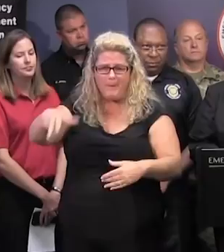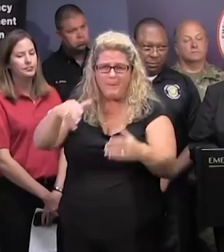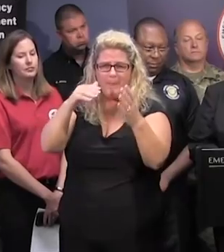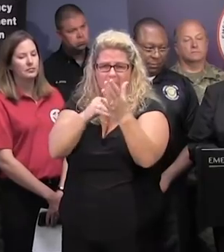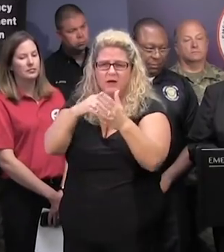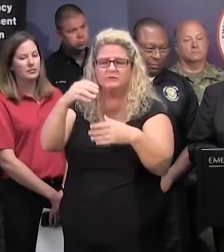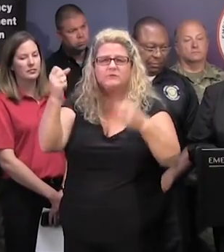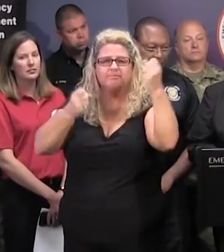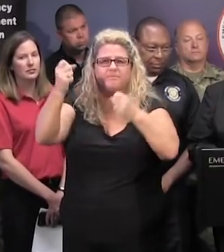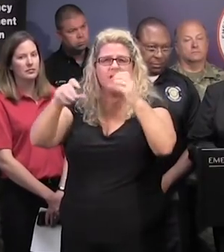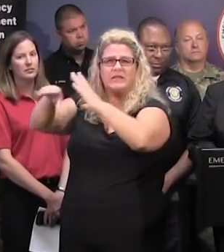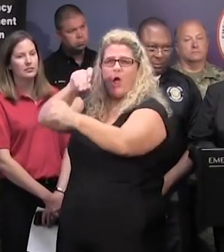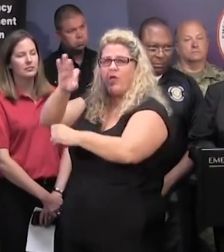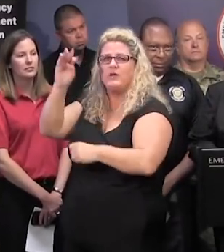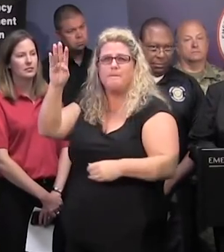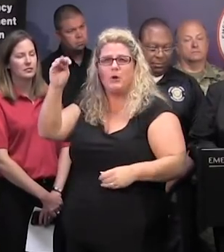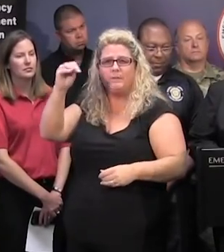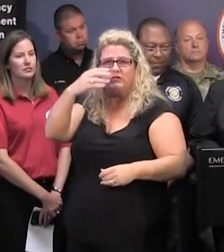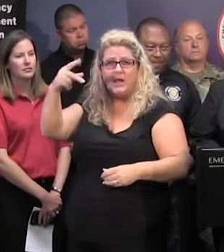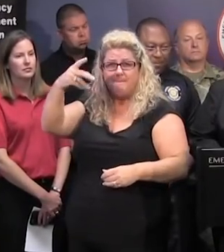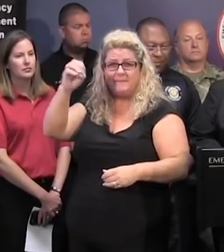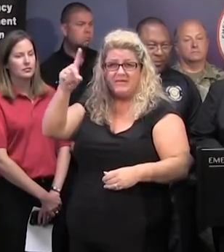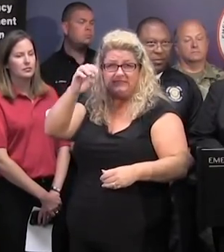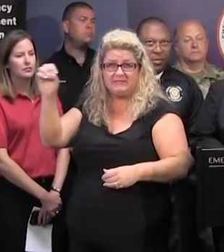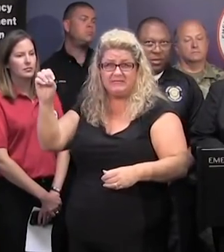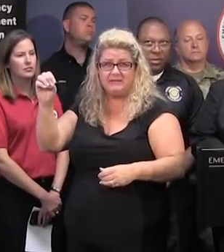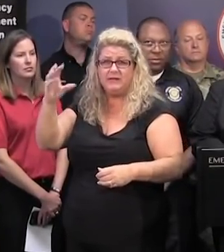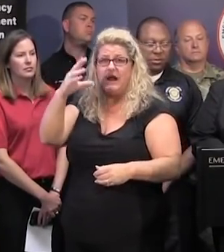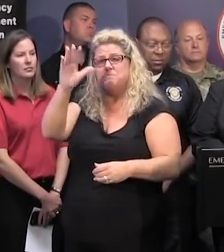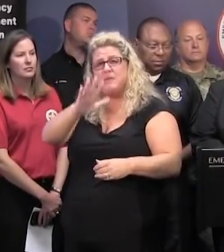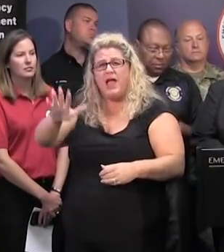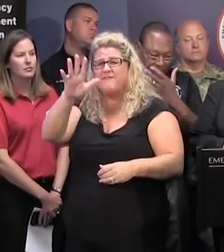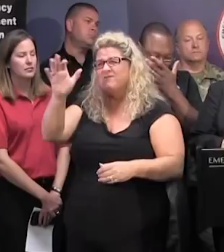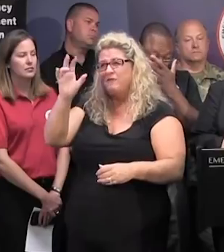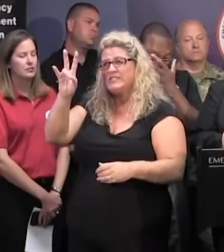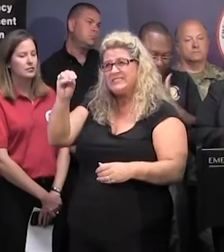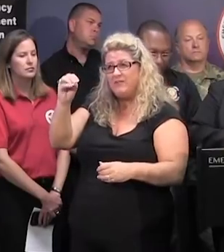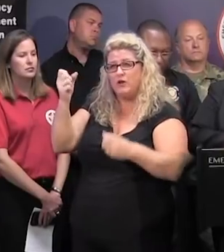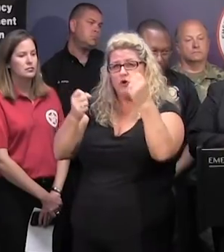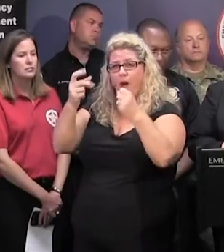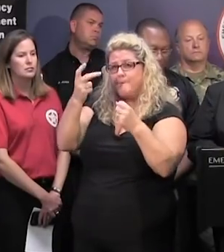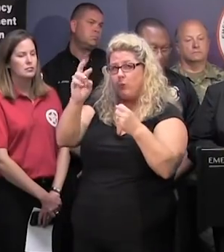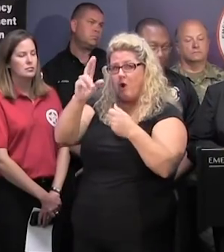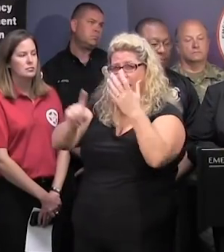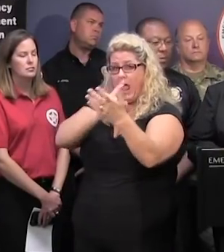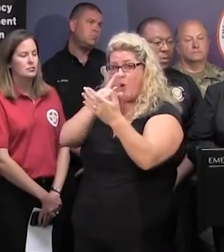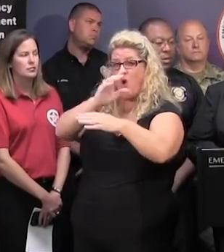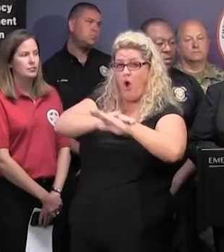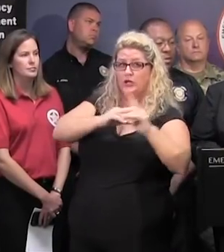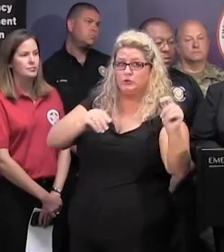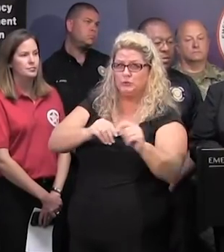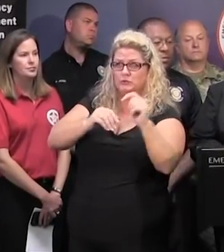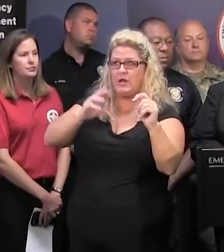the Myrtle Beach and PD area, including up to about 570 vehicles per hour, both Tuesday and Wednesday. So